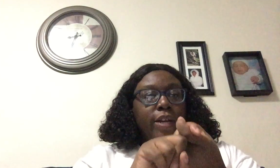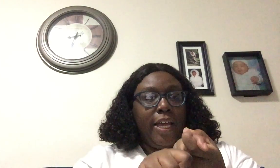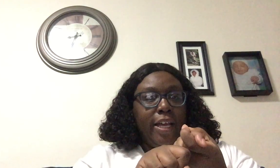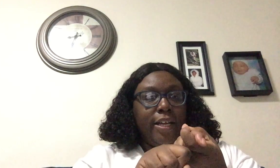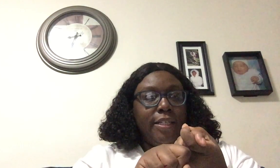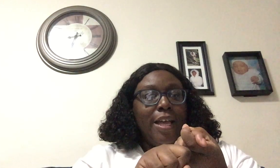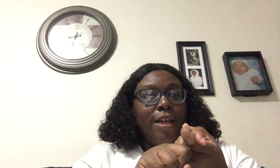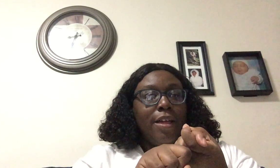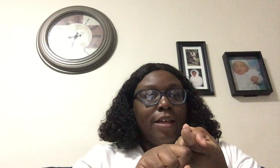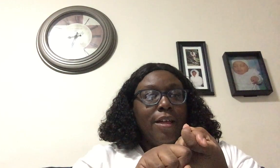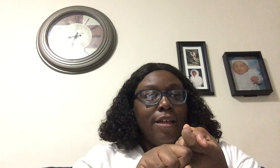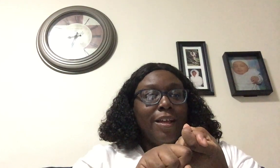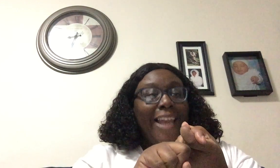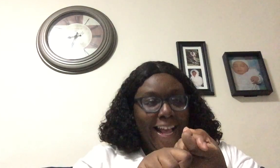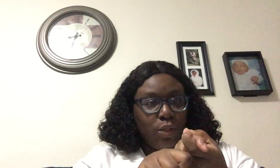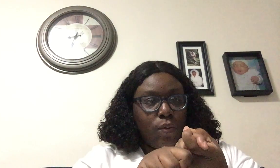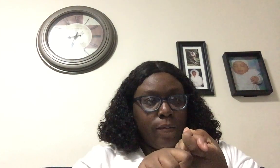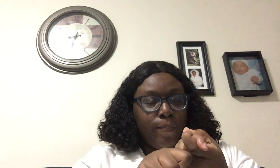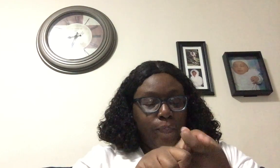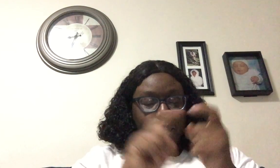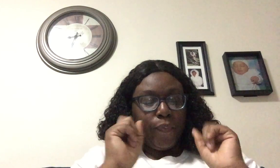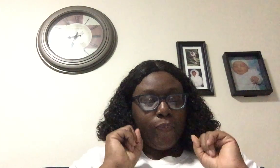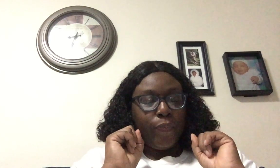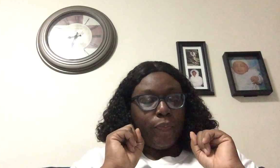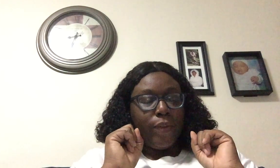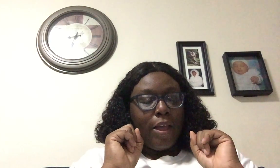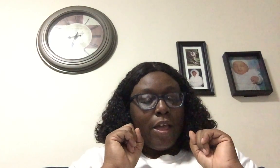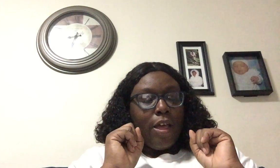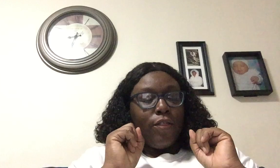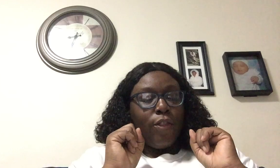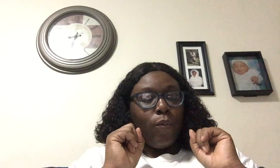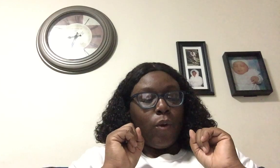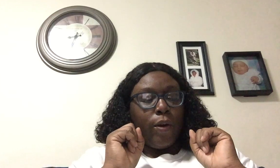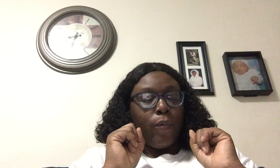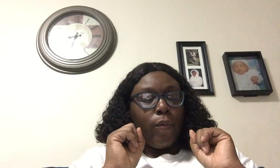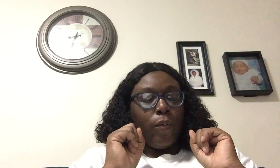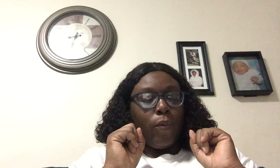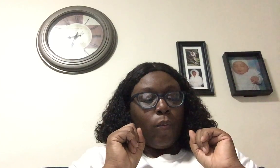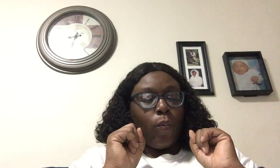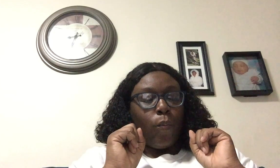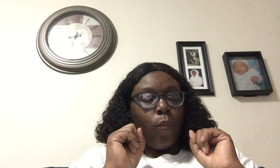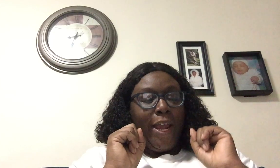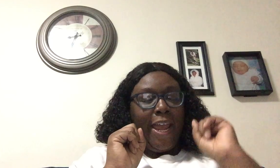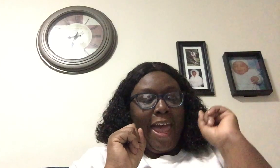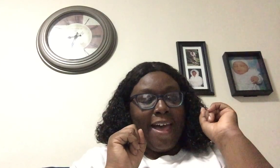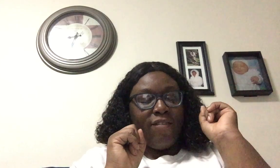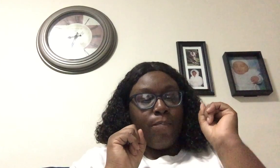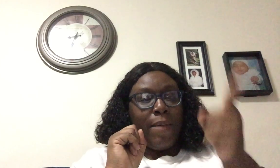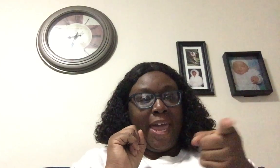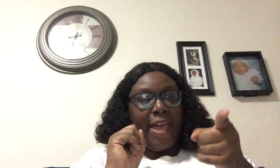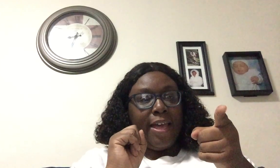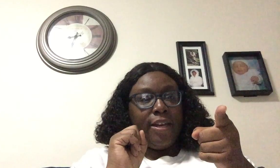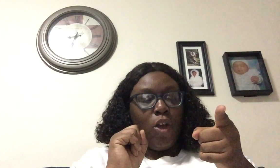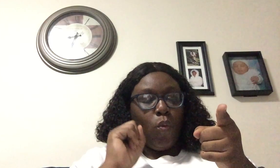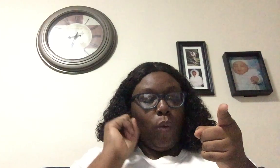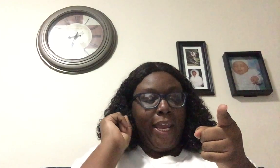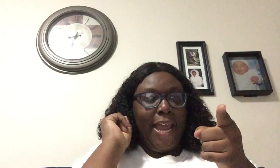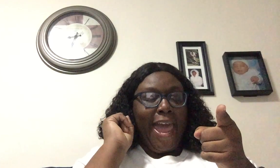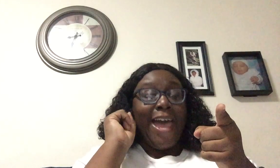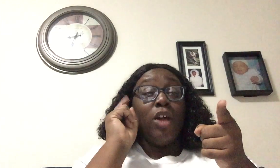is classroom. Bedroom. The word, we have bed. We add